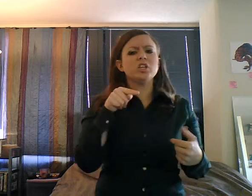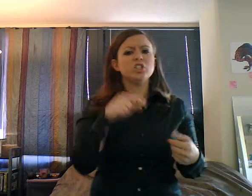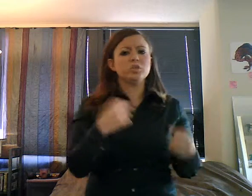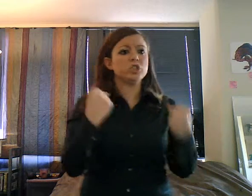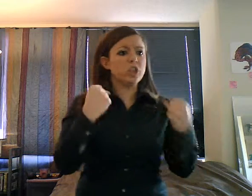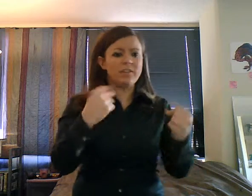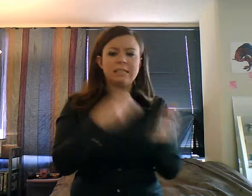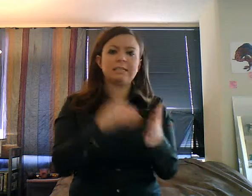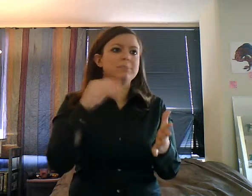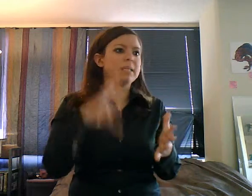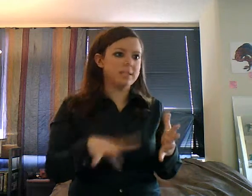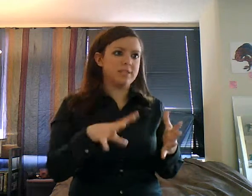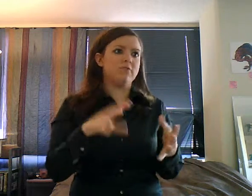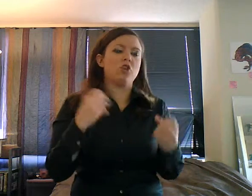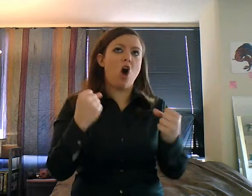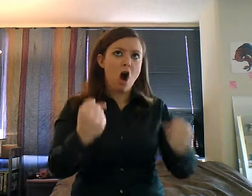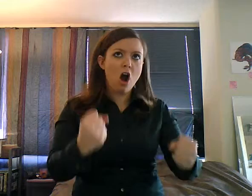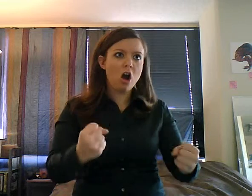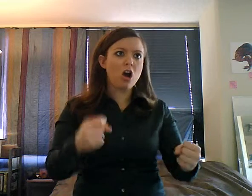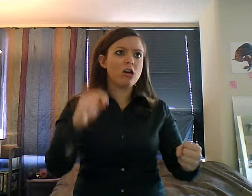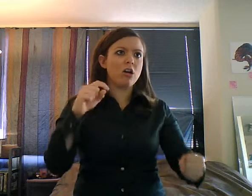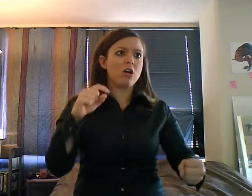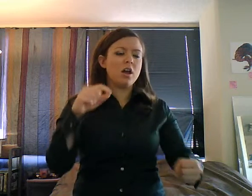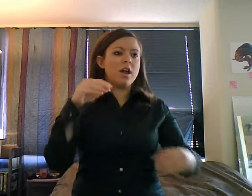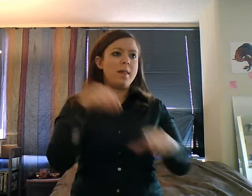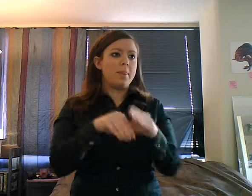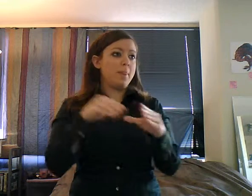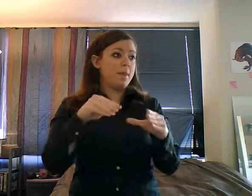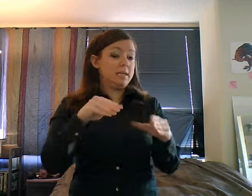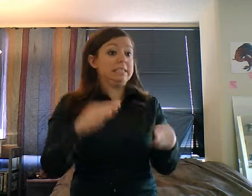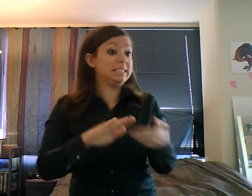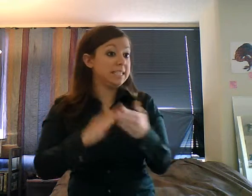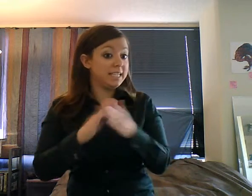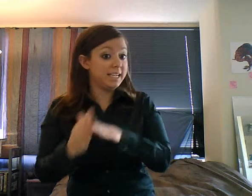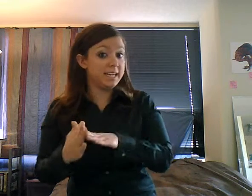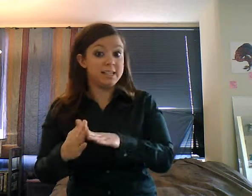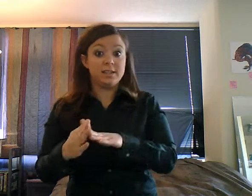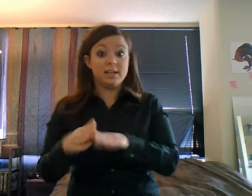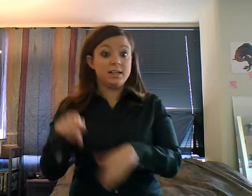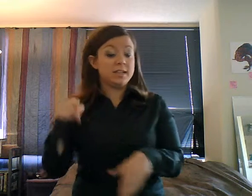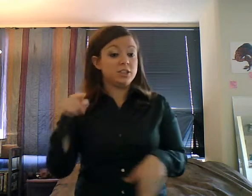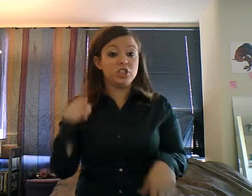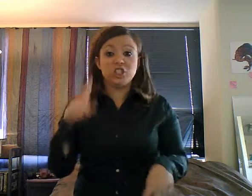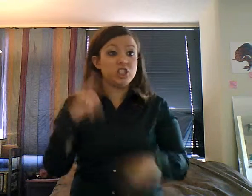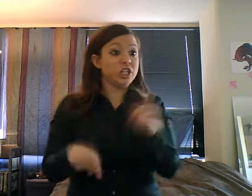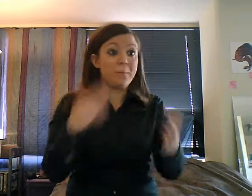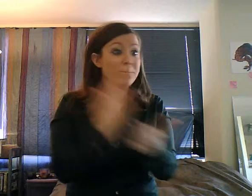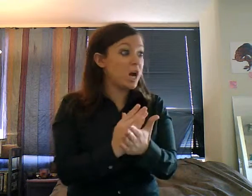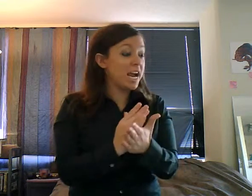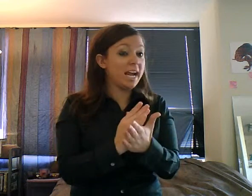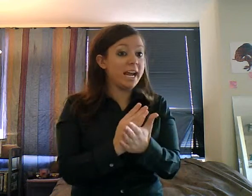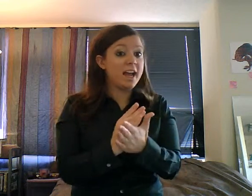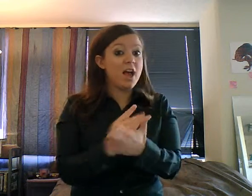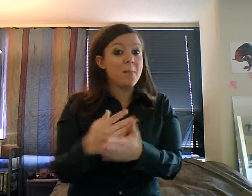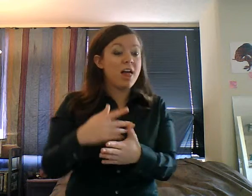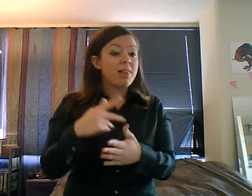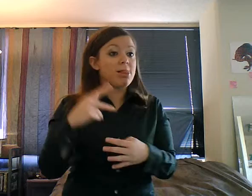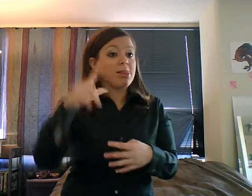in like a town area and that happened to her and they were saying that it might have been because, um, the